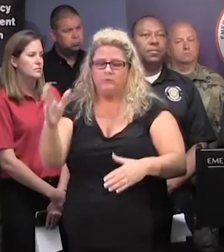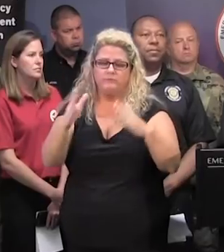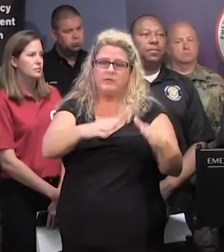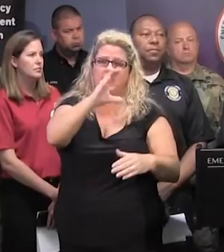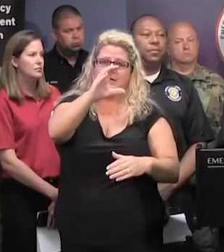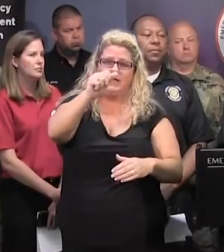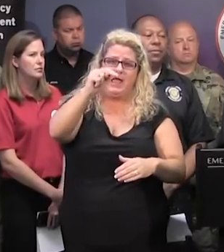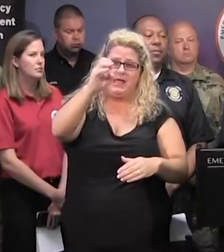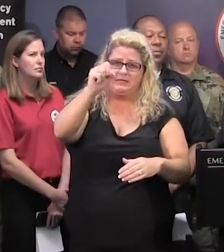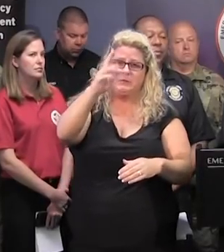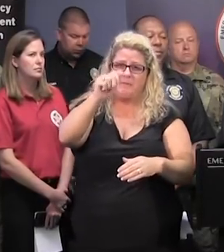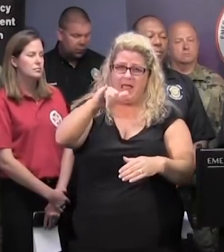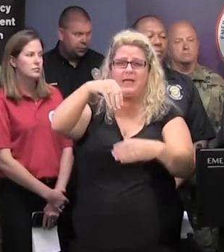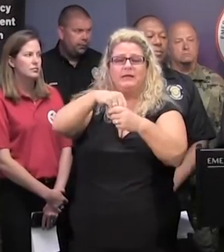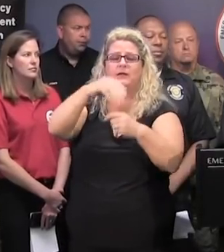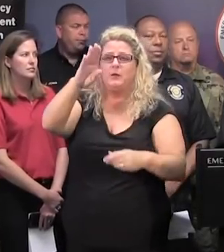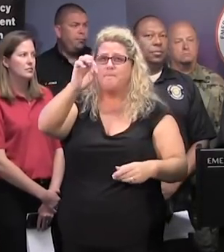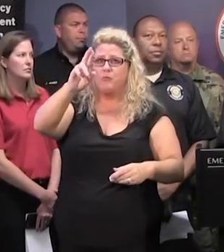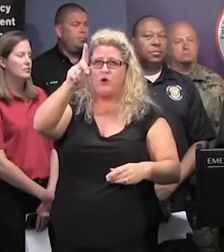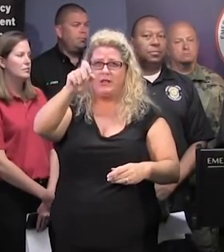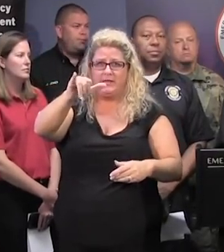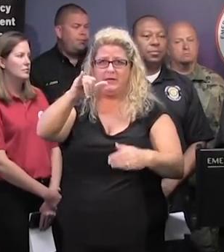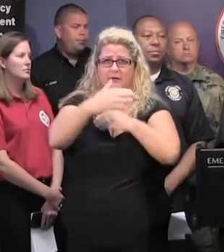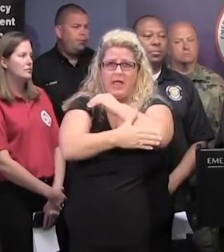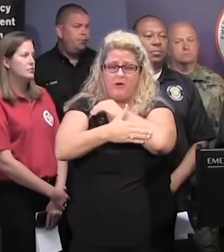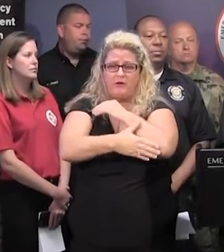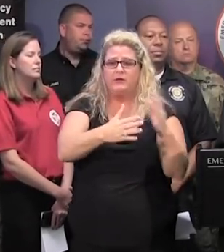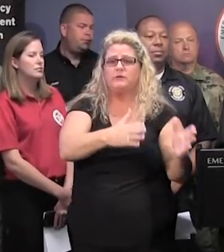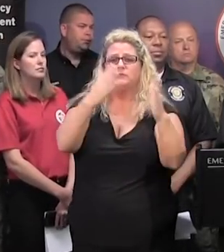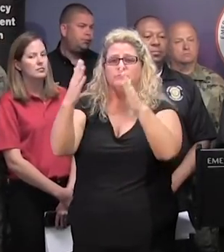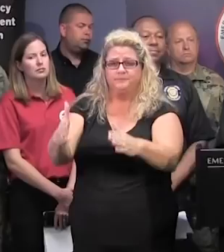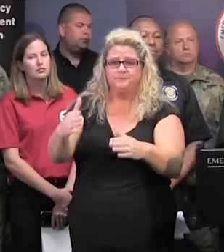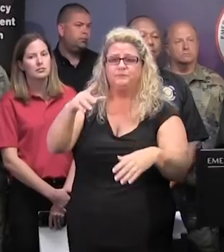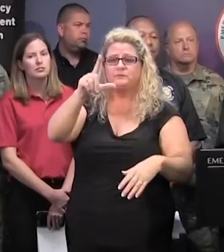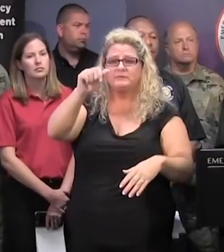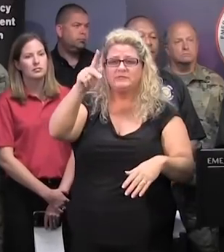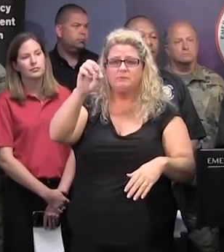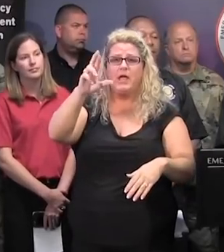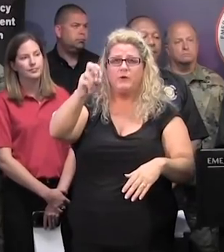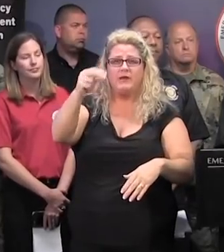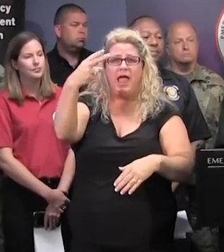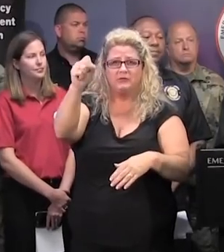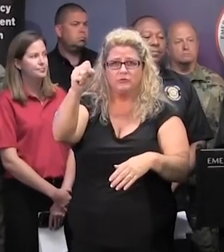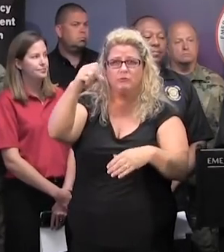County, Depose Middle School in Dorchester County, and Lake Marion High School in Orangeburg County.